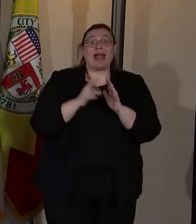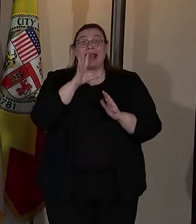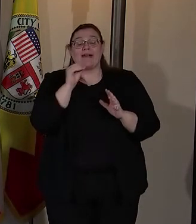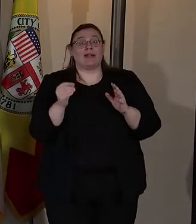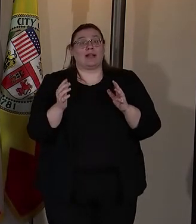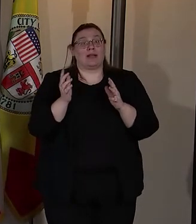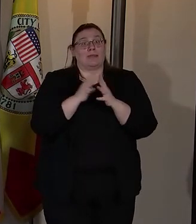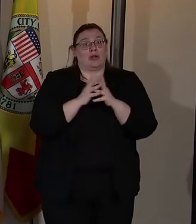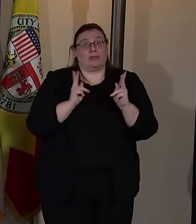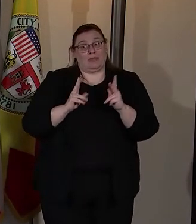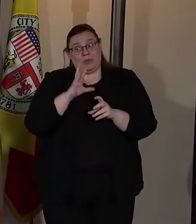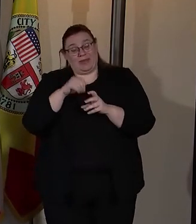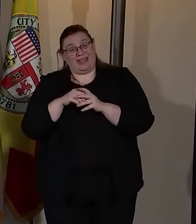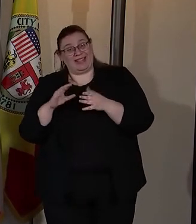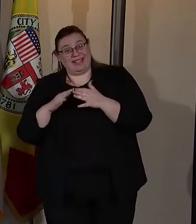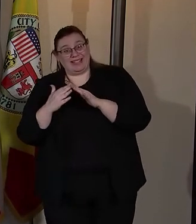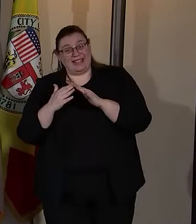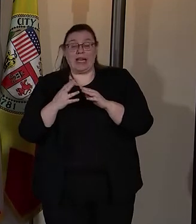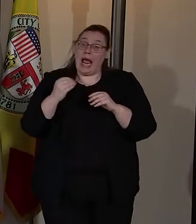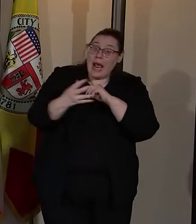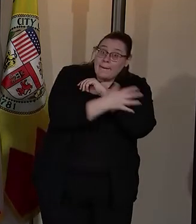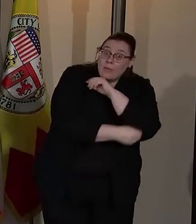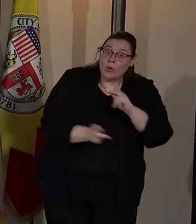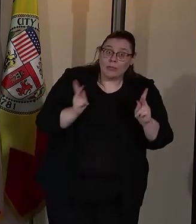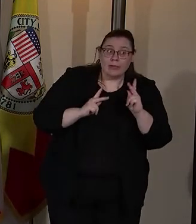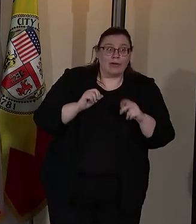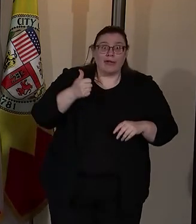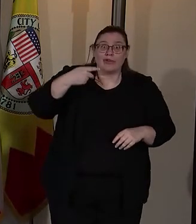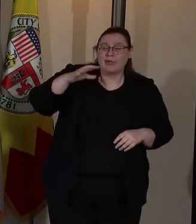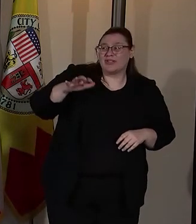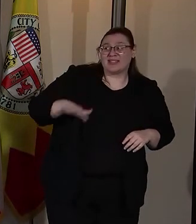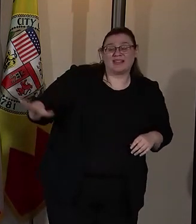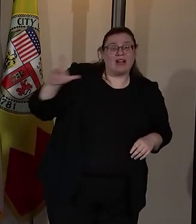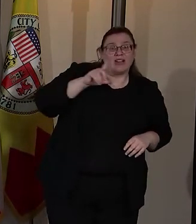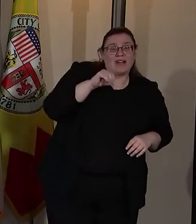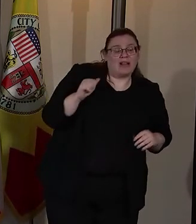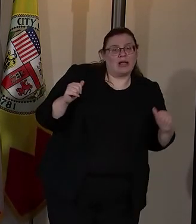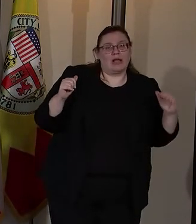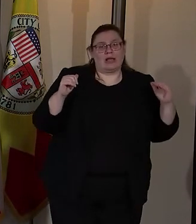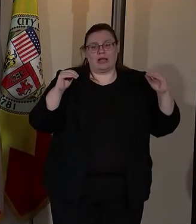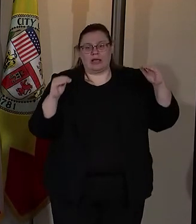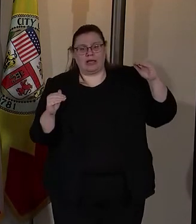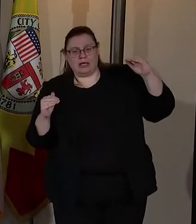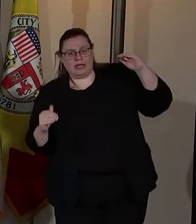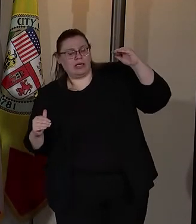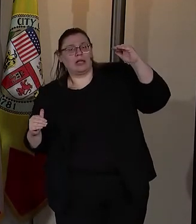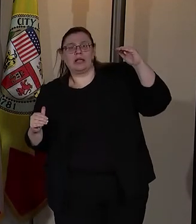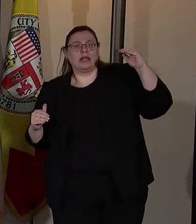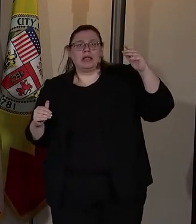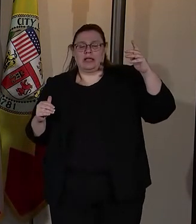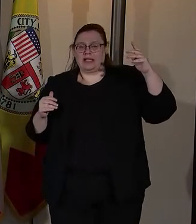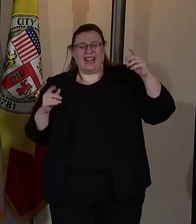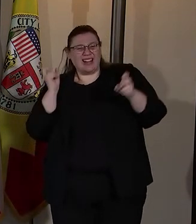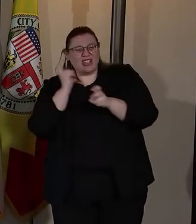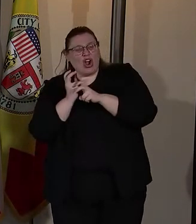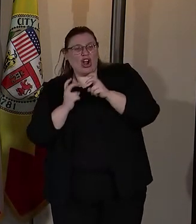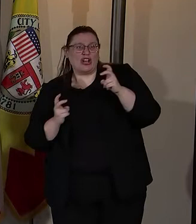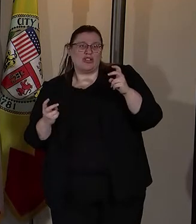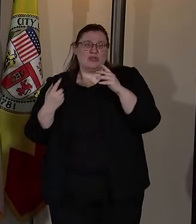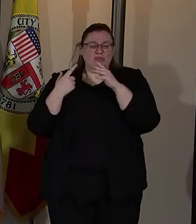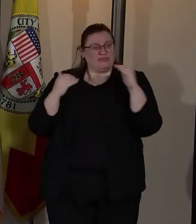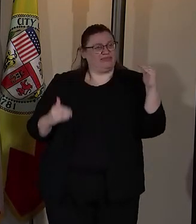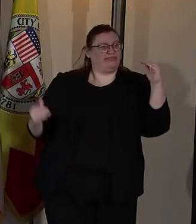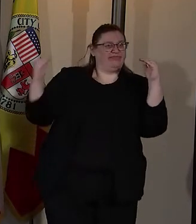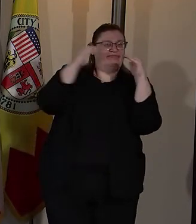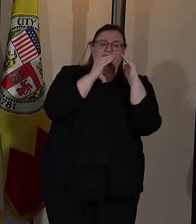this city city and poor people and folks of color across Los Angeles to a starting line far behind where others start their